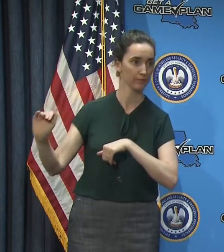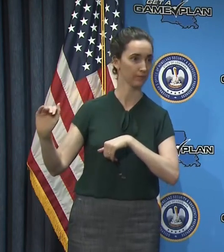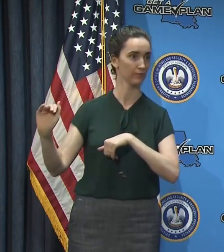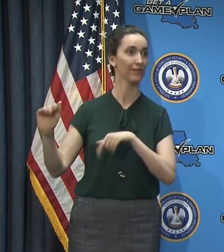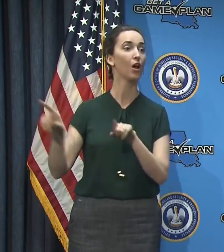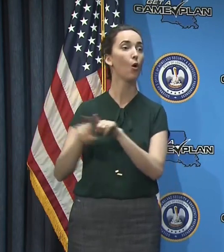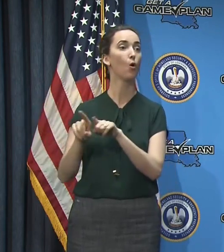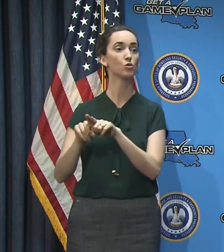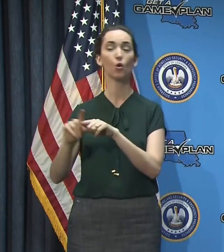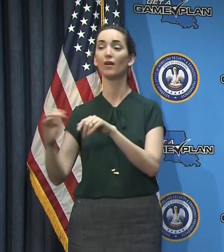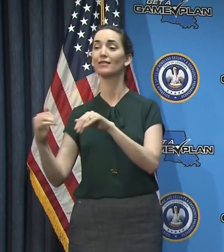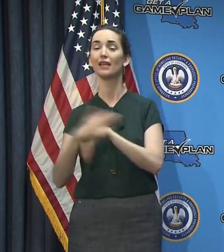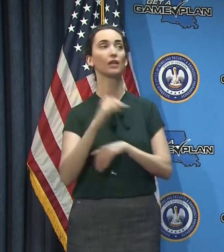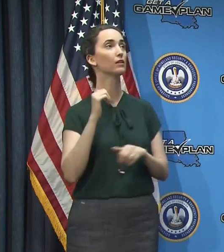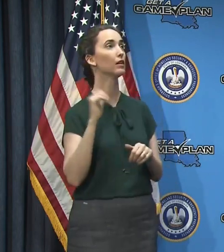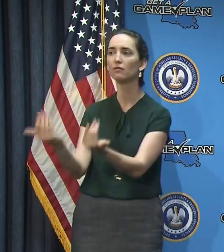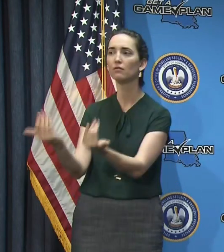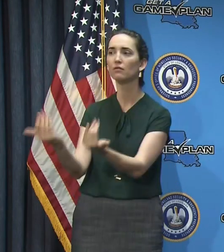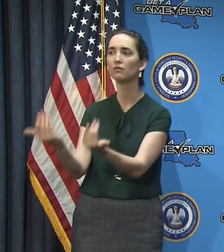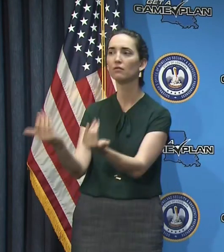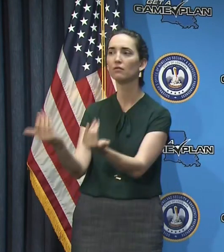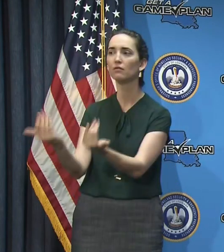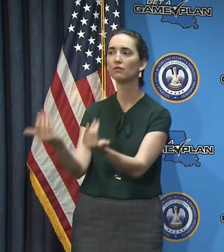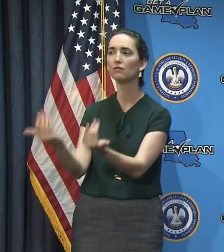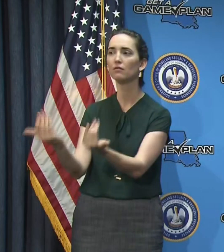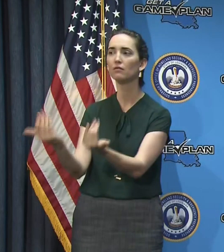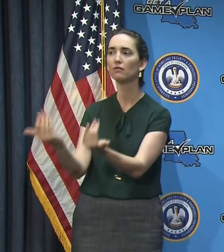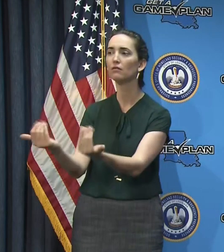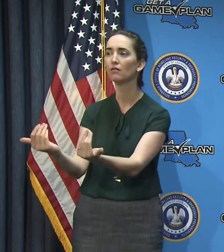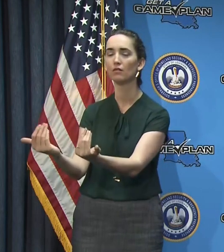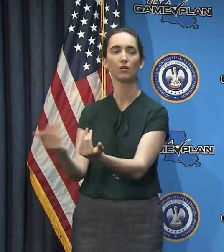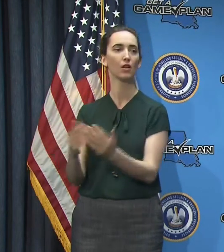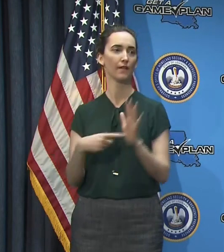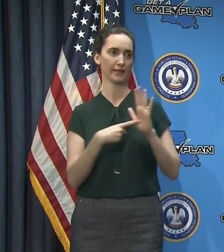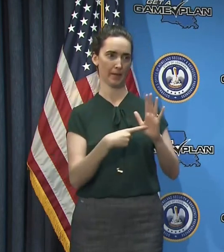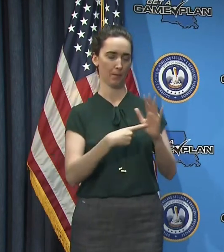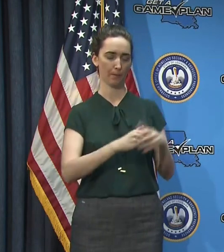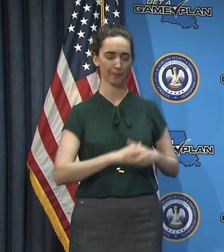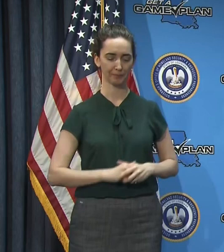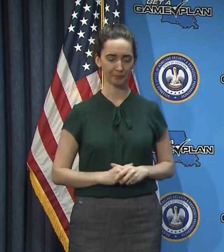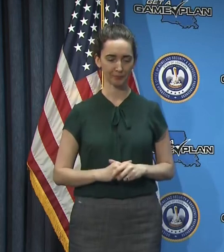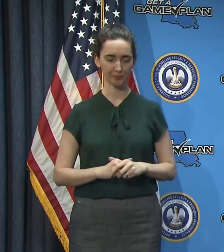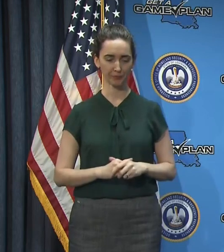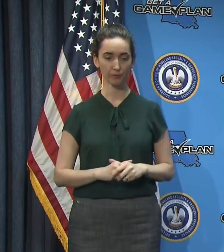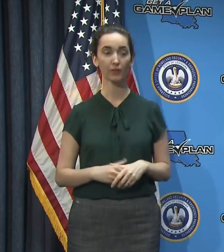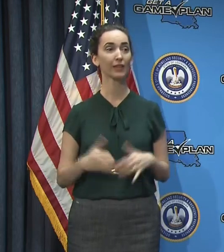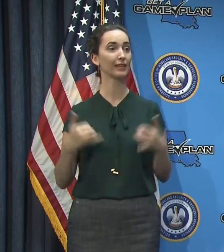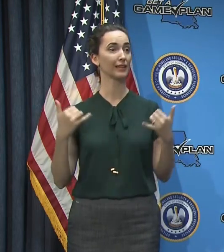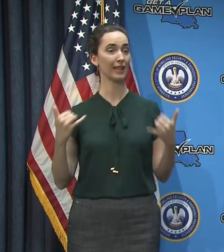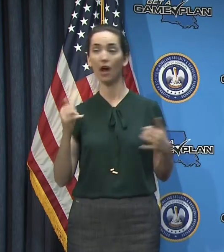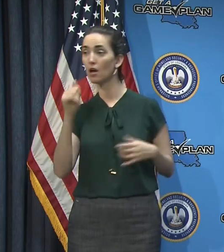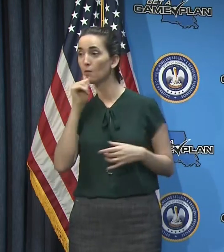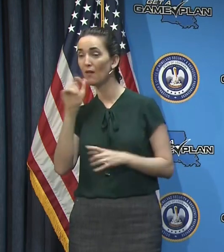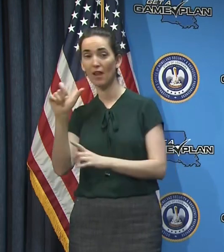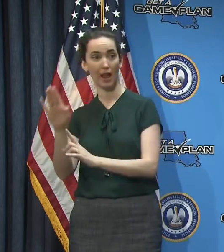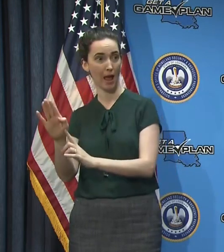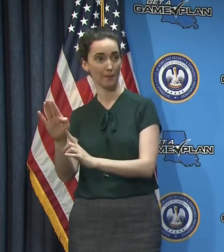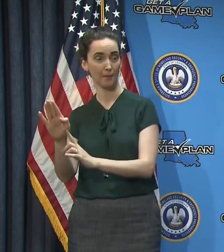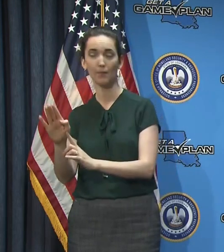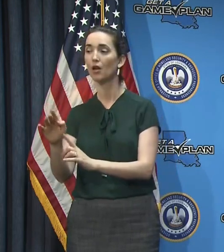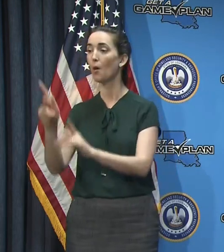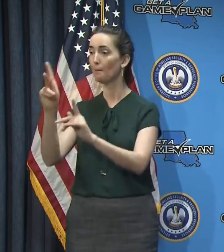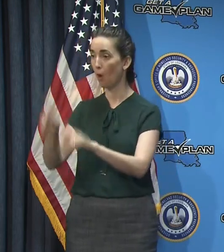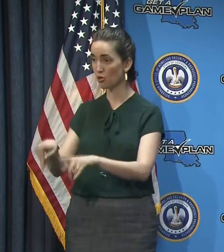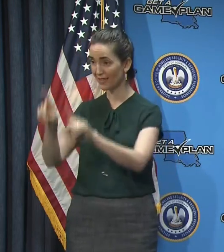information with the results. so that for example, uh, currently from private labs, the race of the